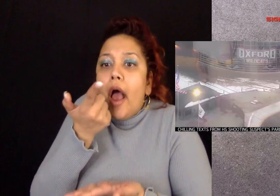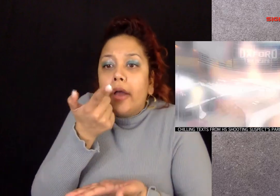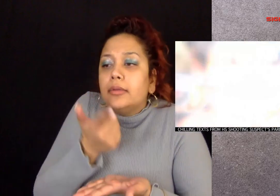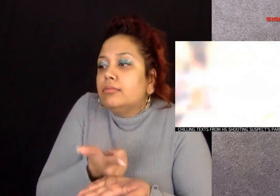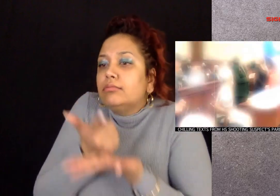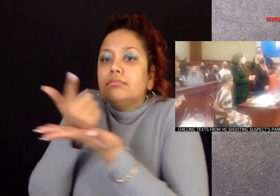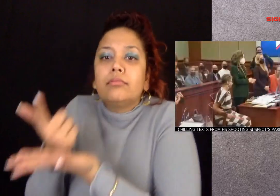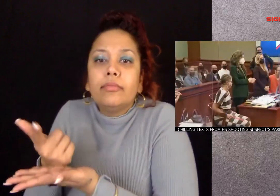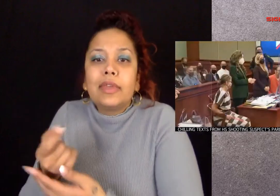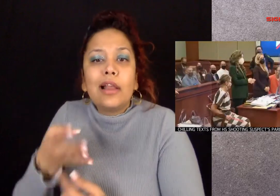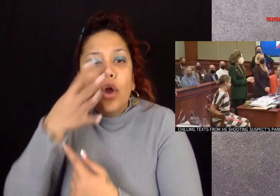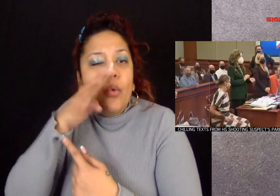firearm.